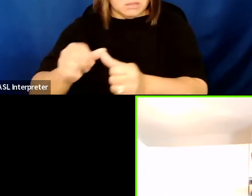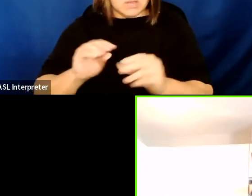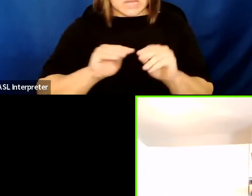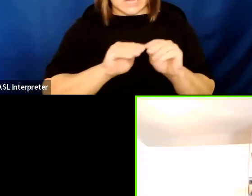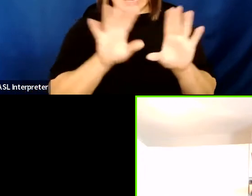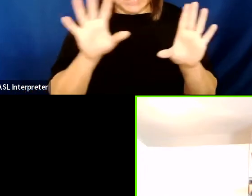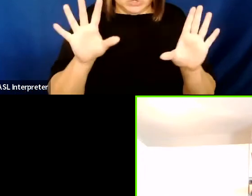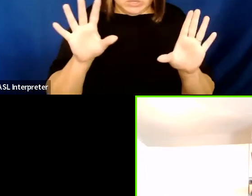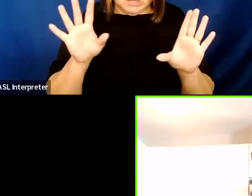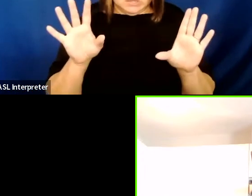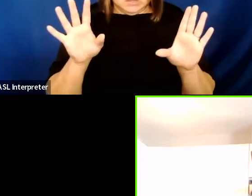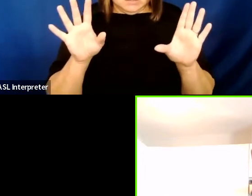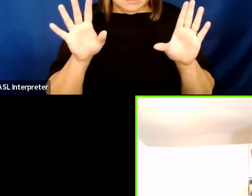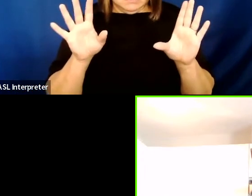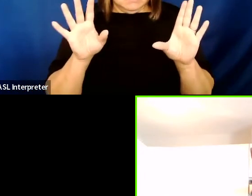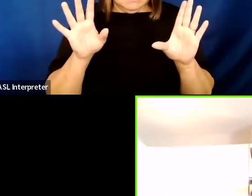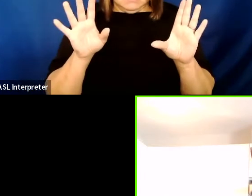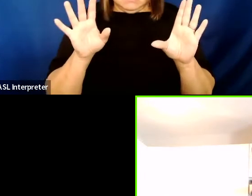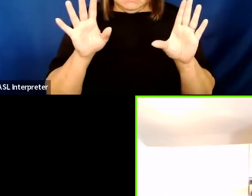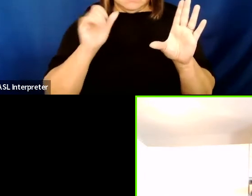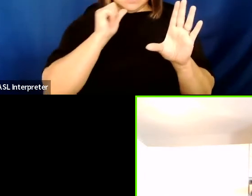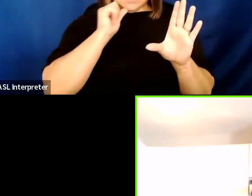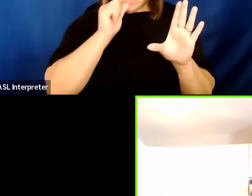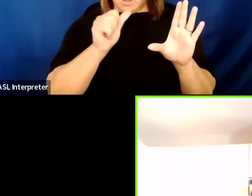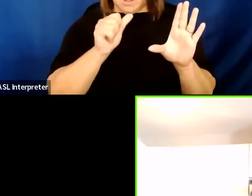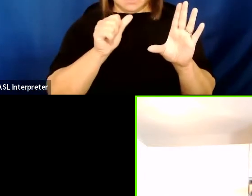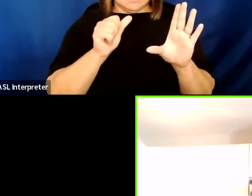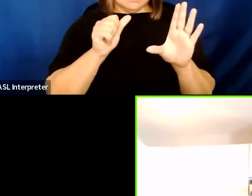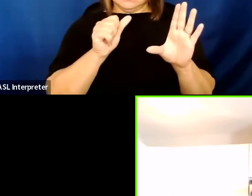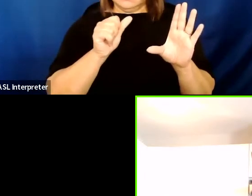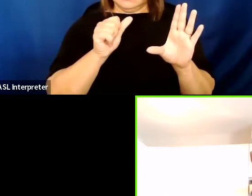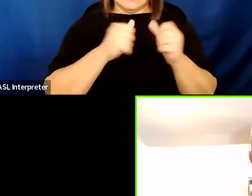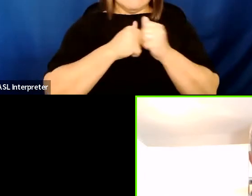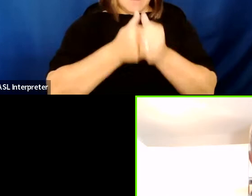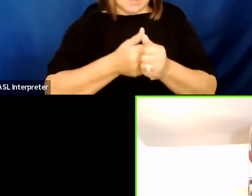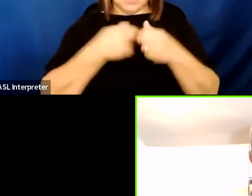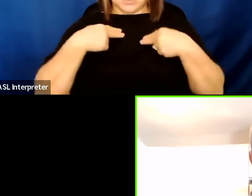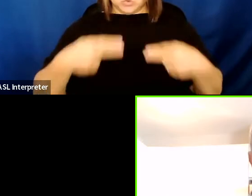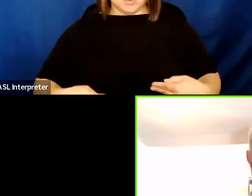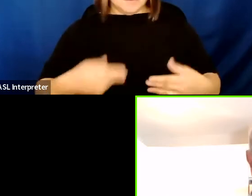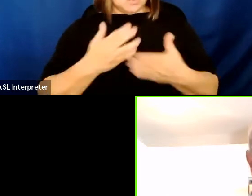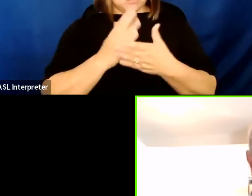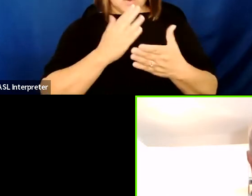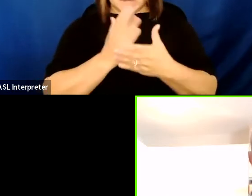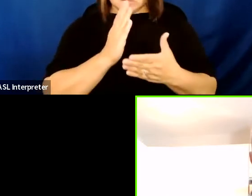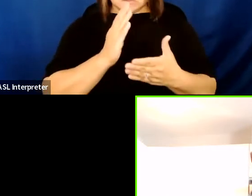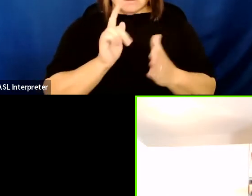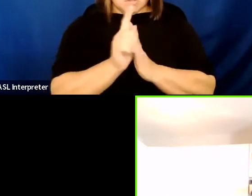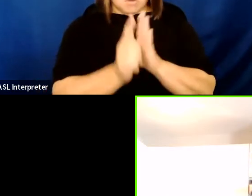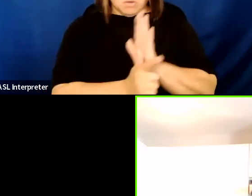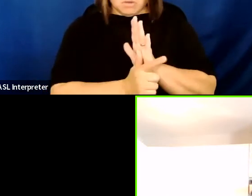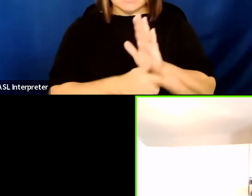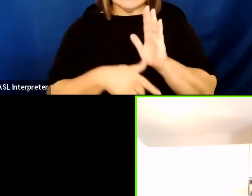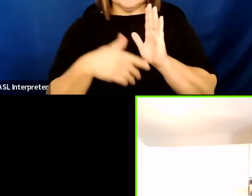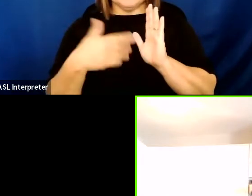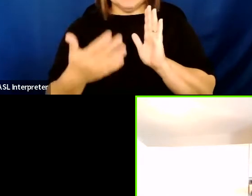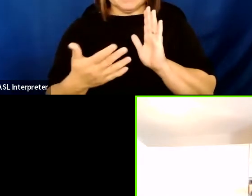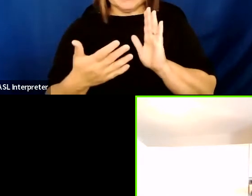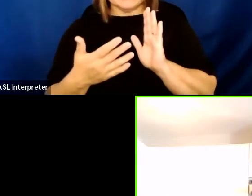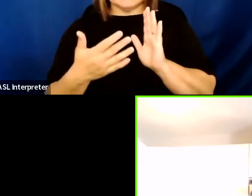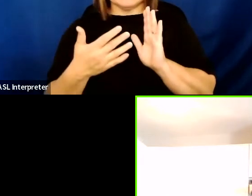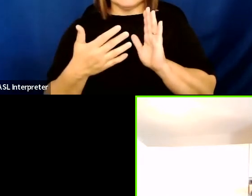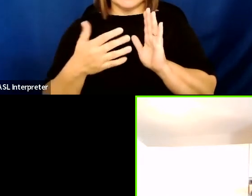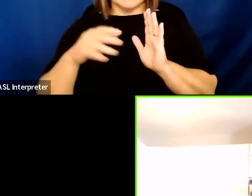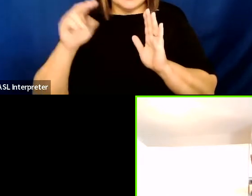evidence beyond human rights organizations that these violations are occurring? So in terms of next steps, we're actively campaigning in Nova